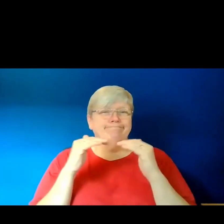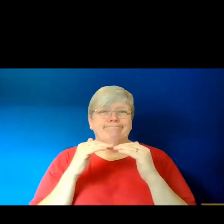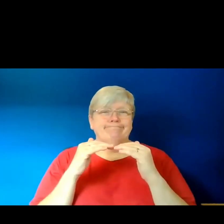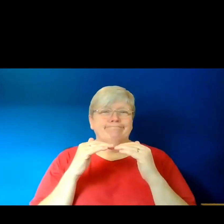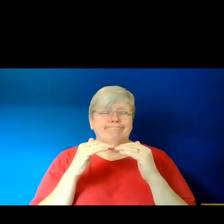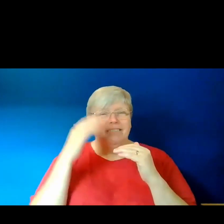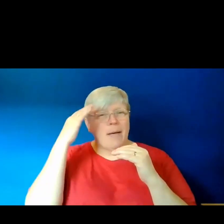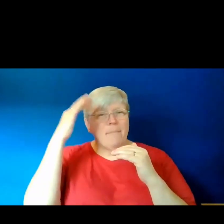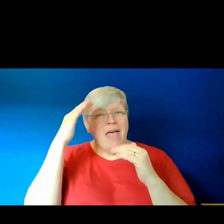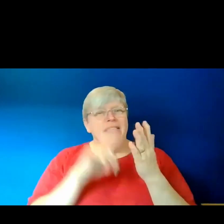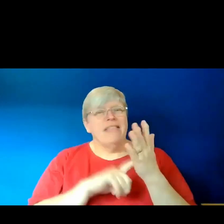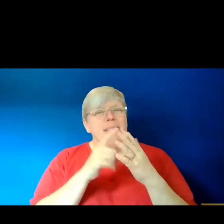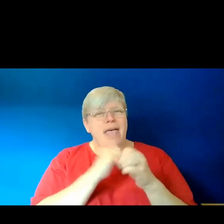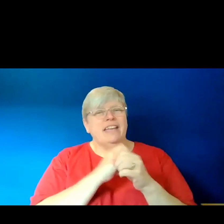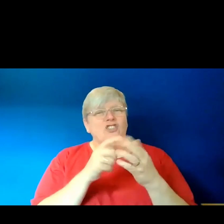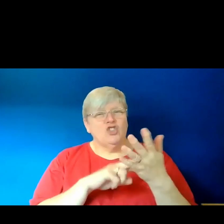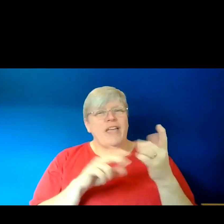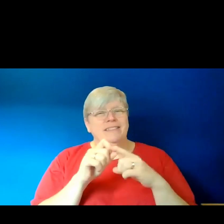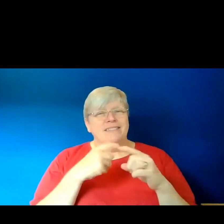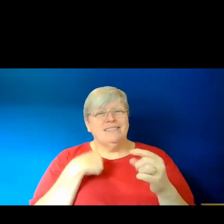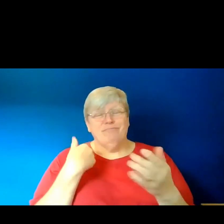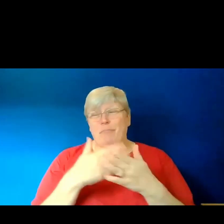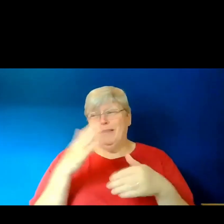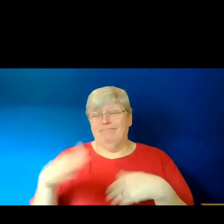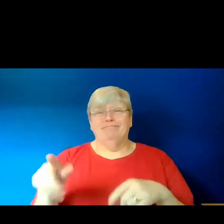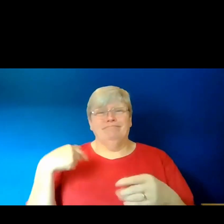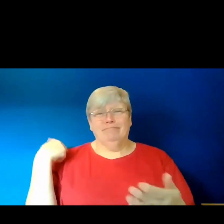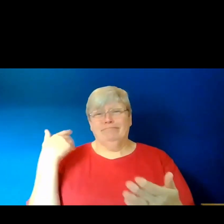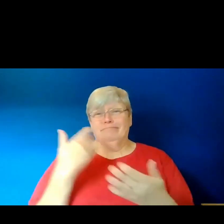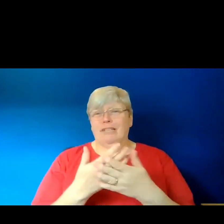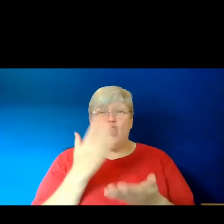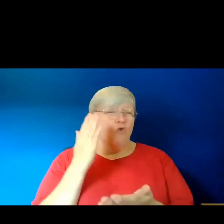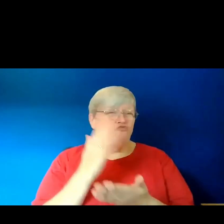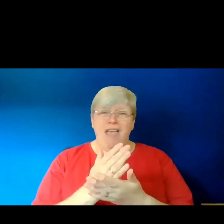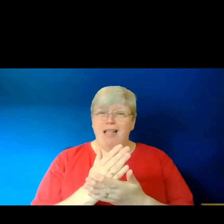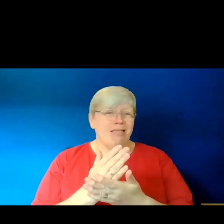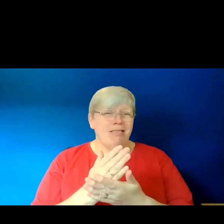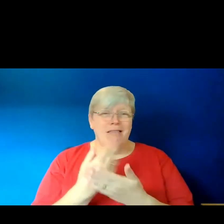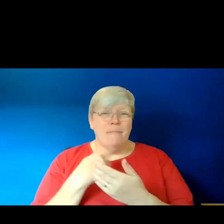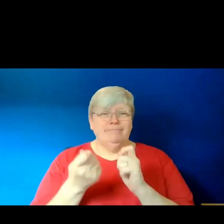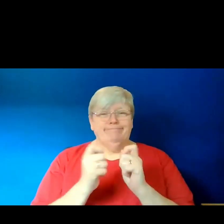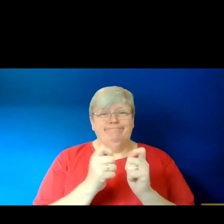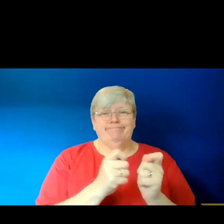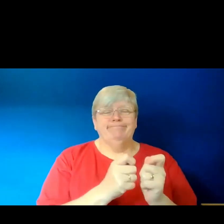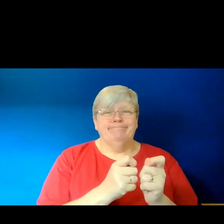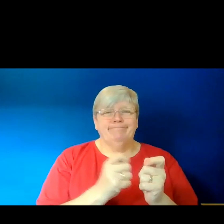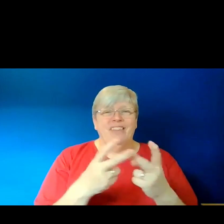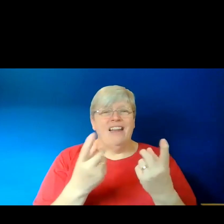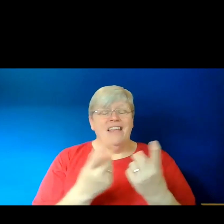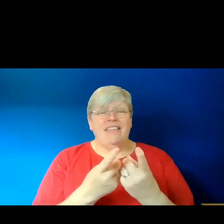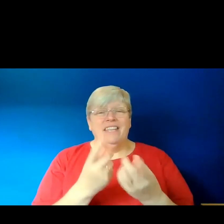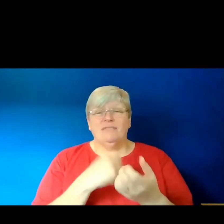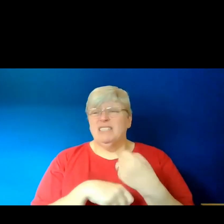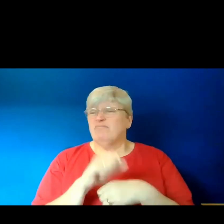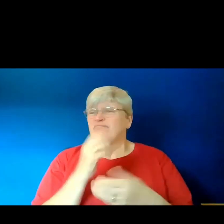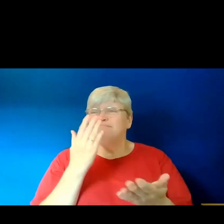already highly stylized and distorted realities, which, again, is another thing that makes them so freeing